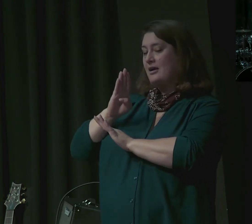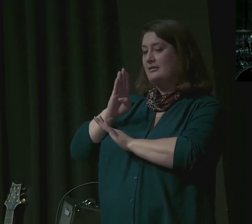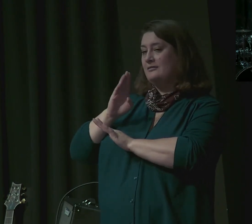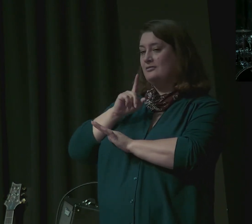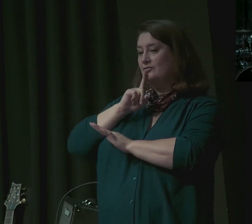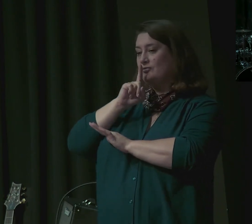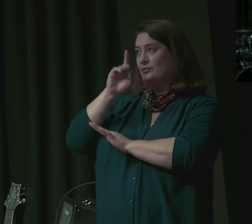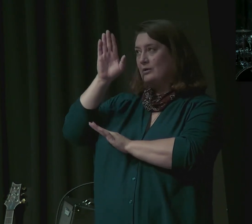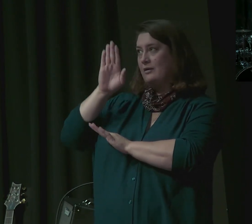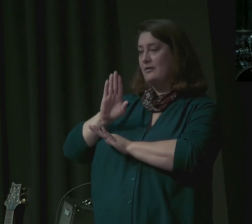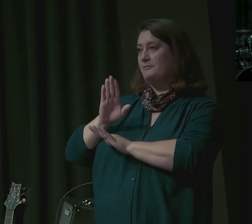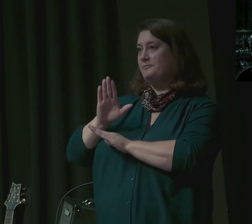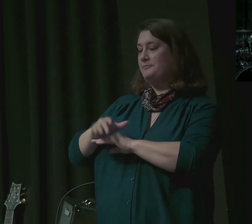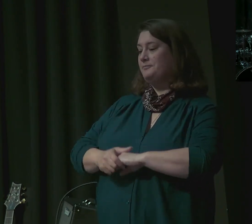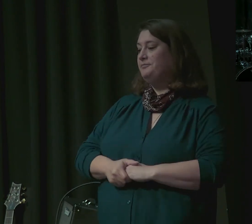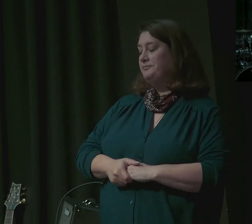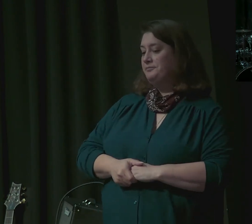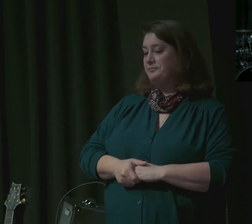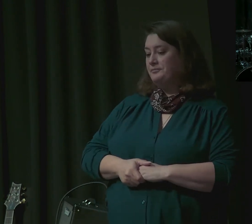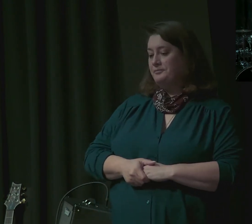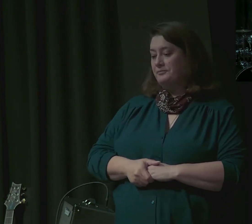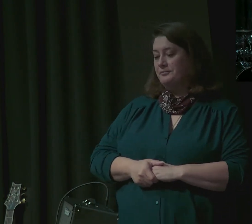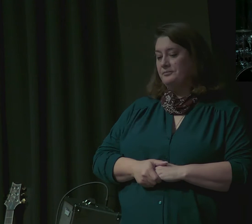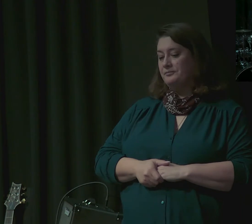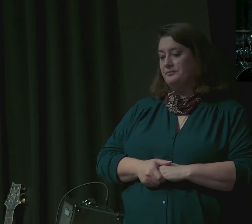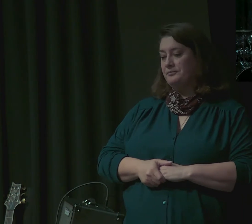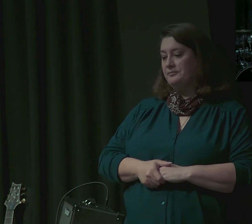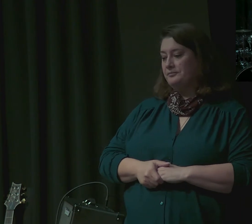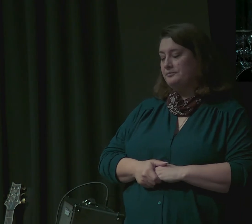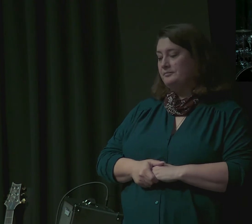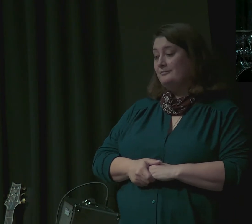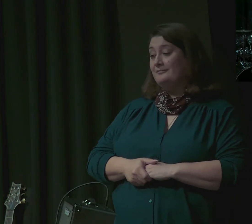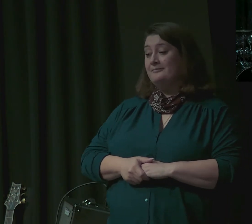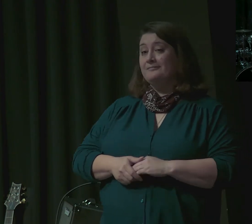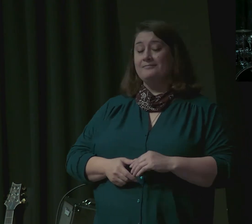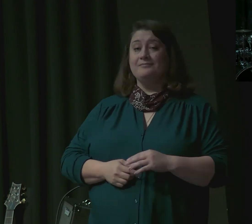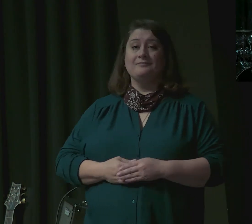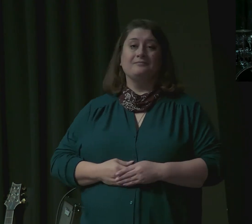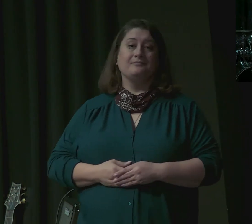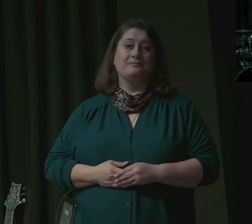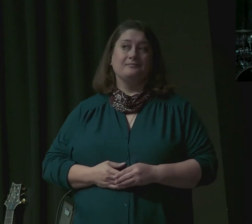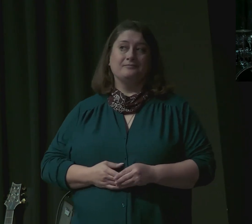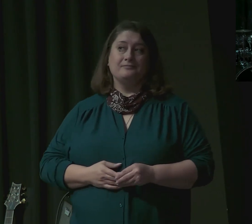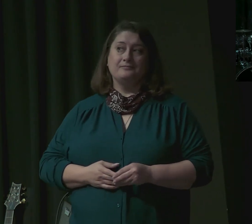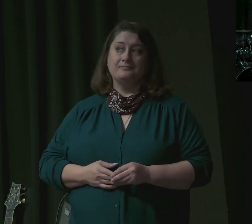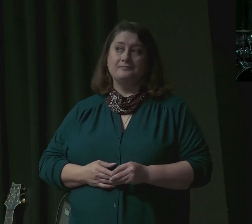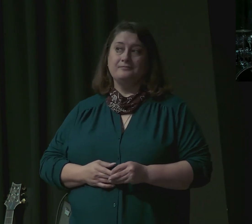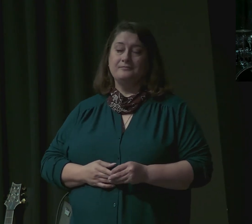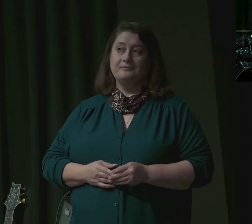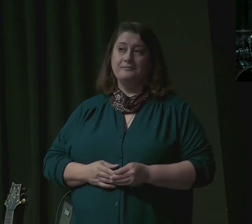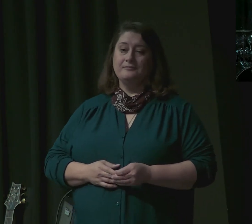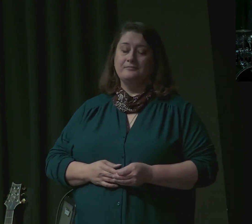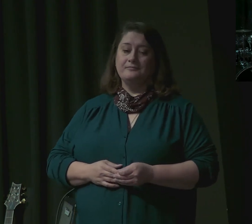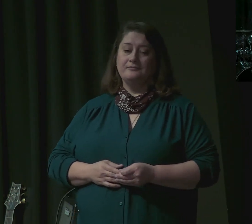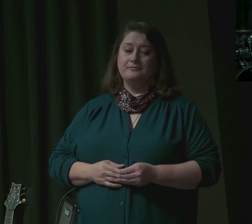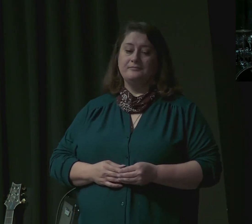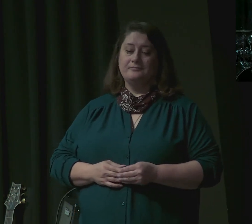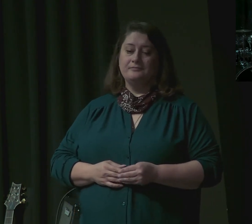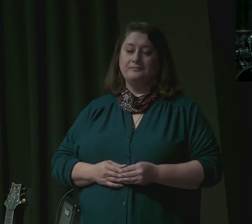of the Bible. Speaks faithfully and familiarly about